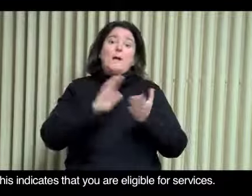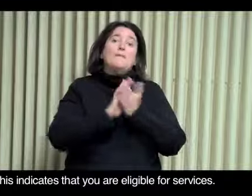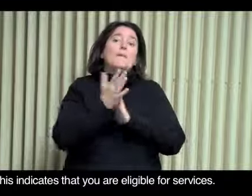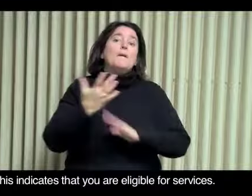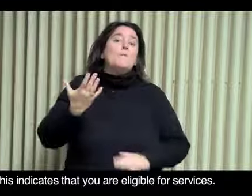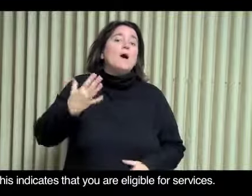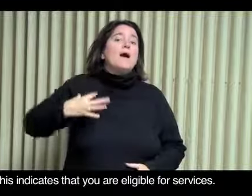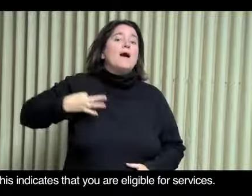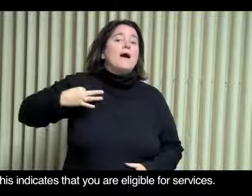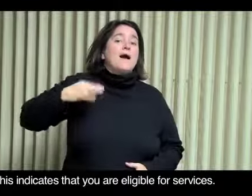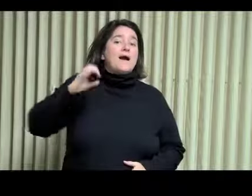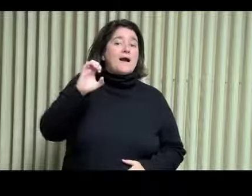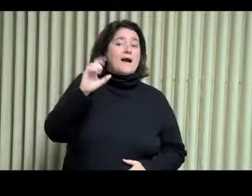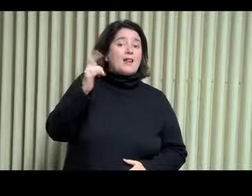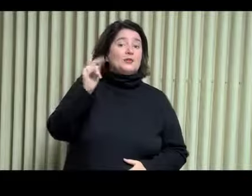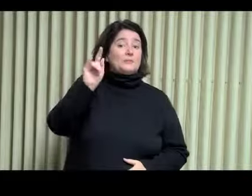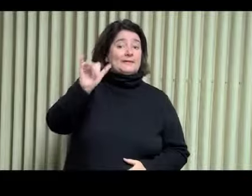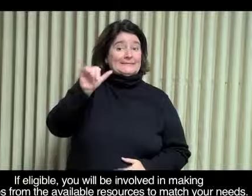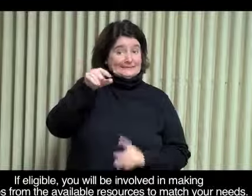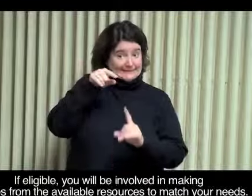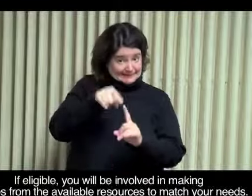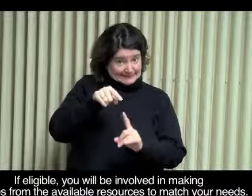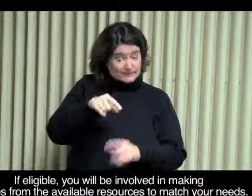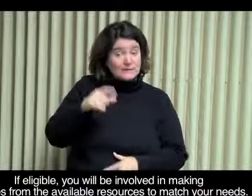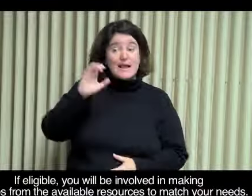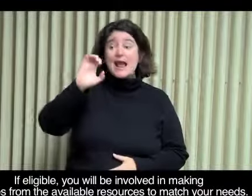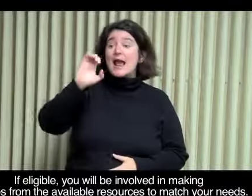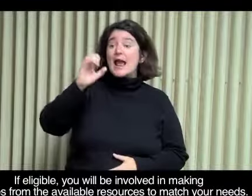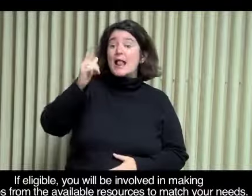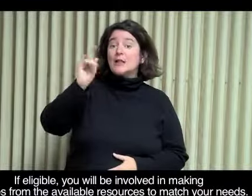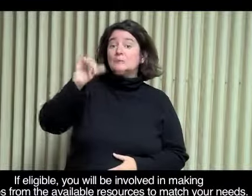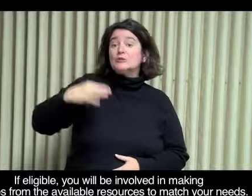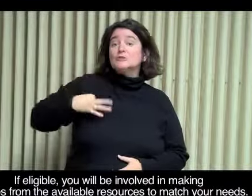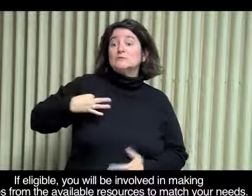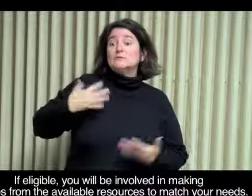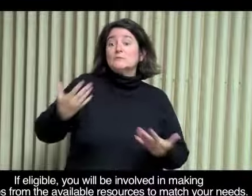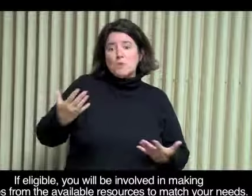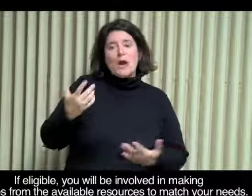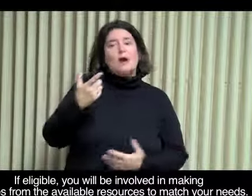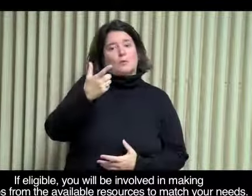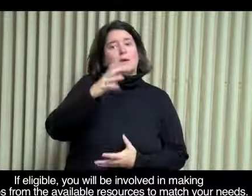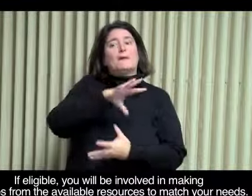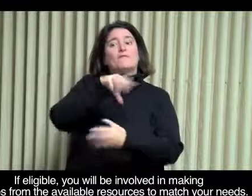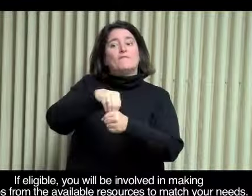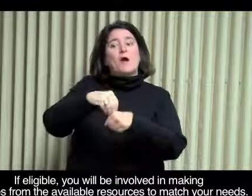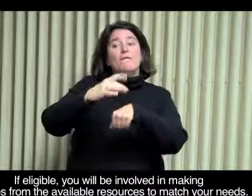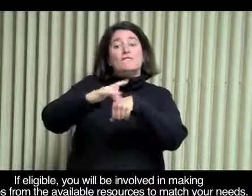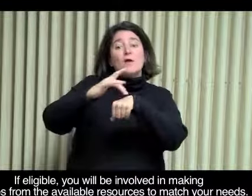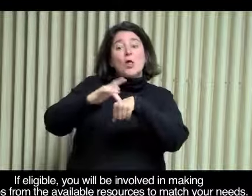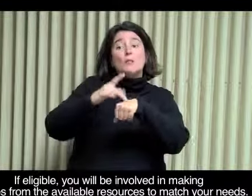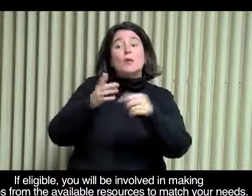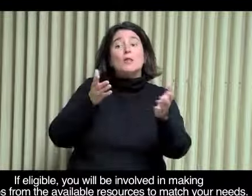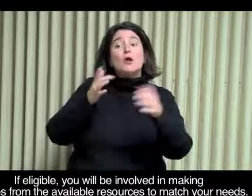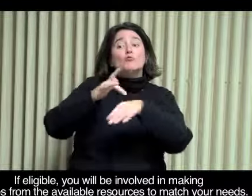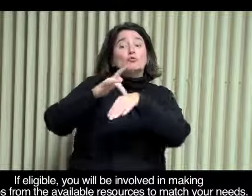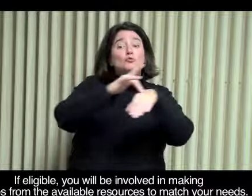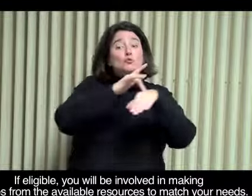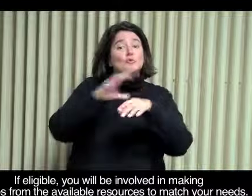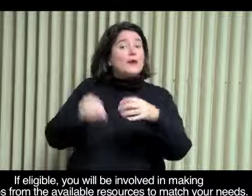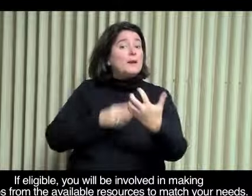services. If eligible, you will be involved in making choices from the available resources to match your